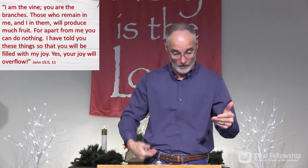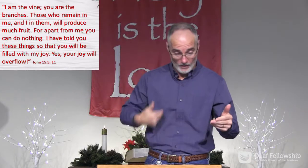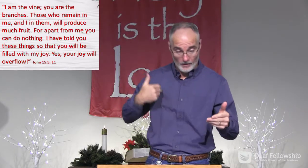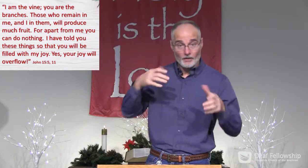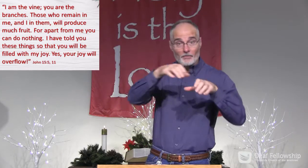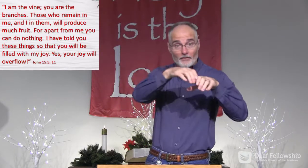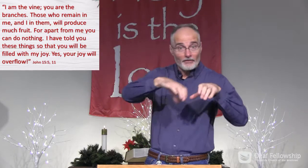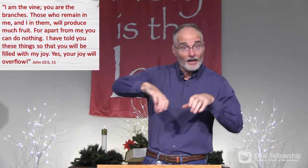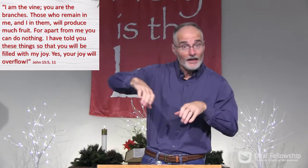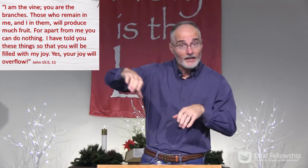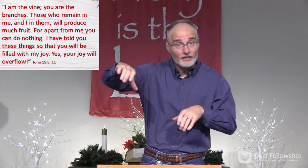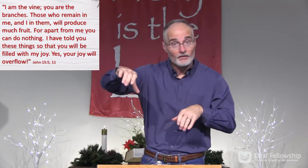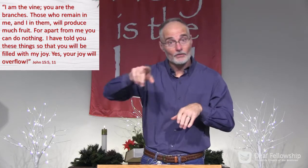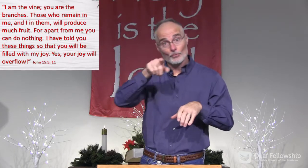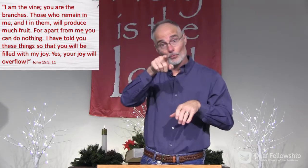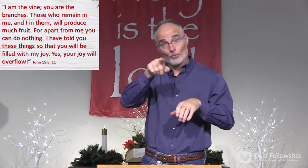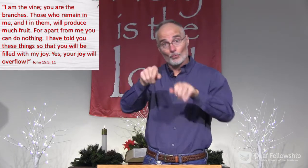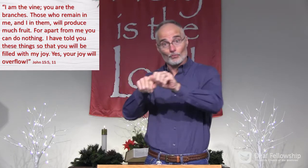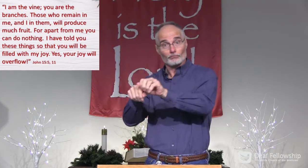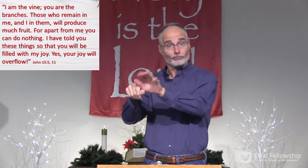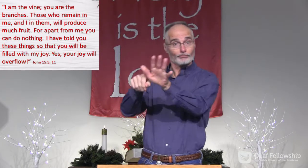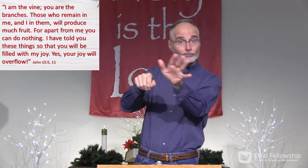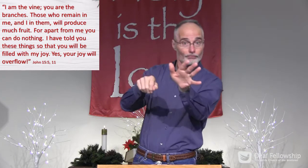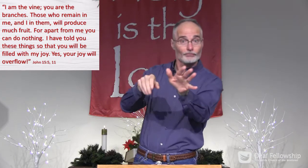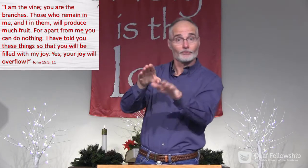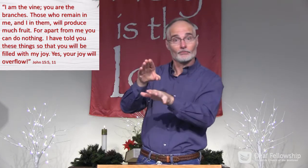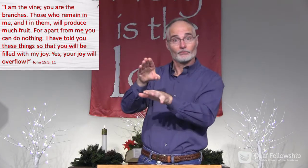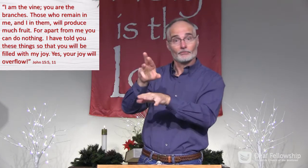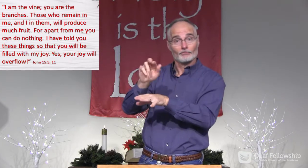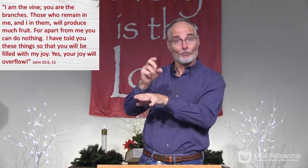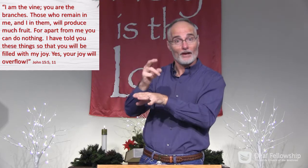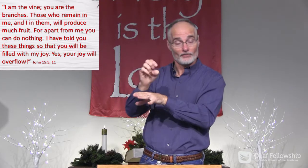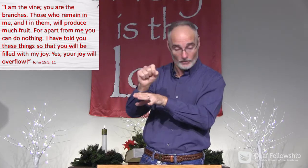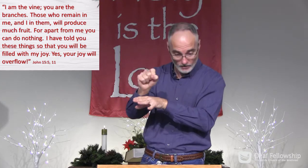Jesus said, I am the vine and you are the branches.